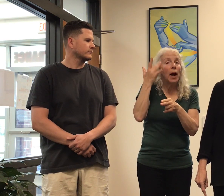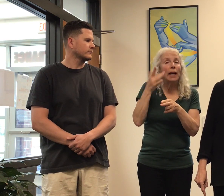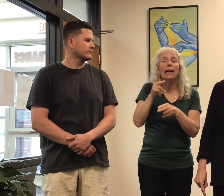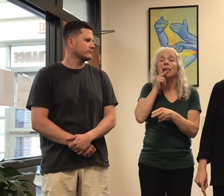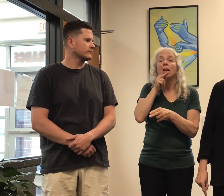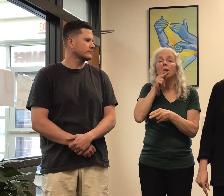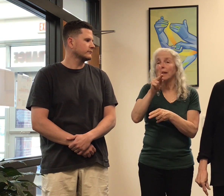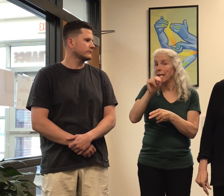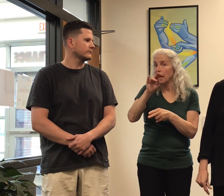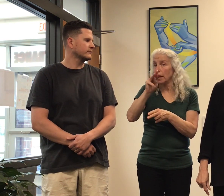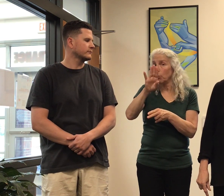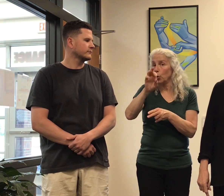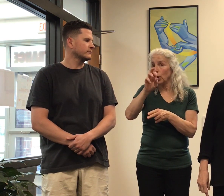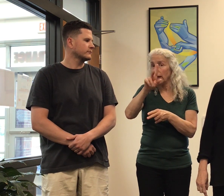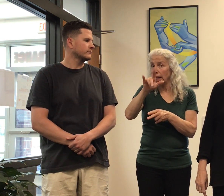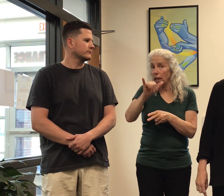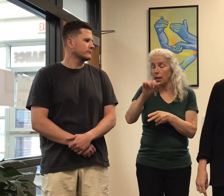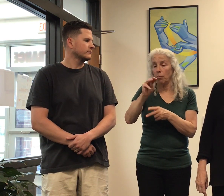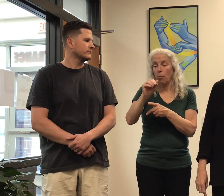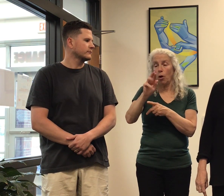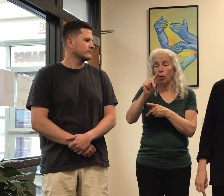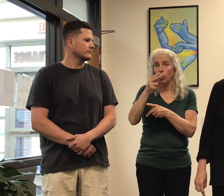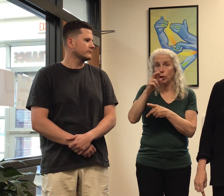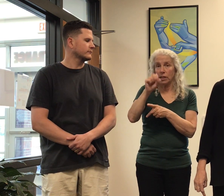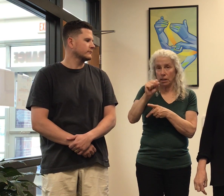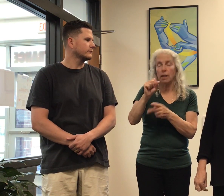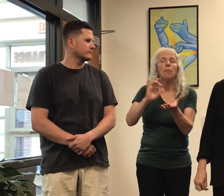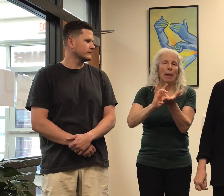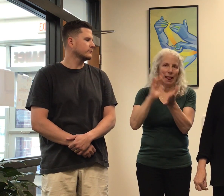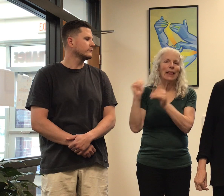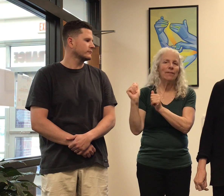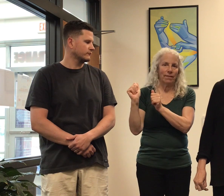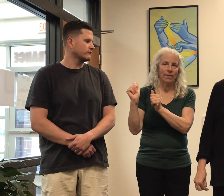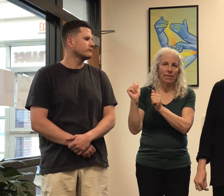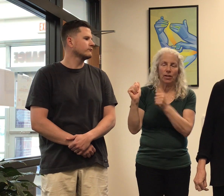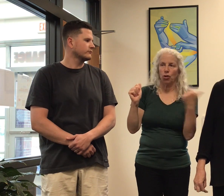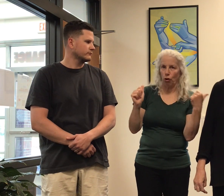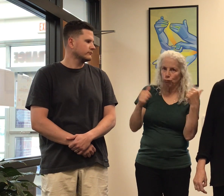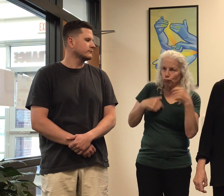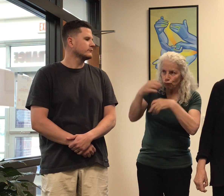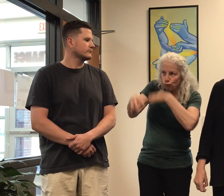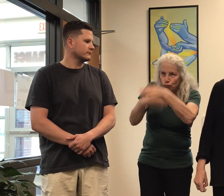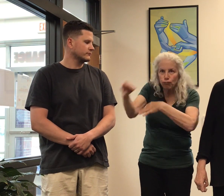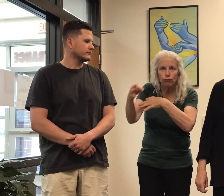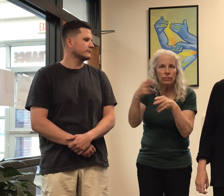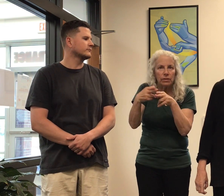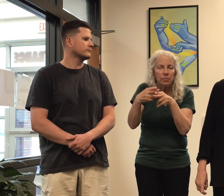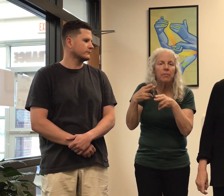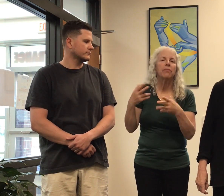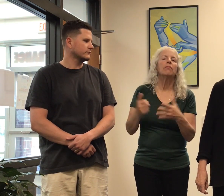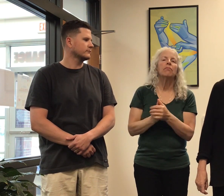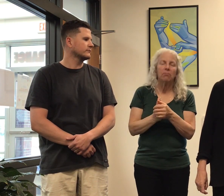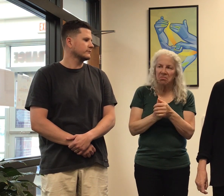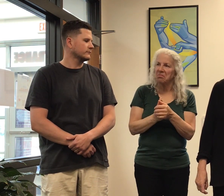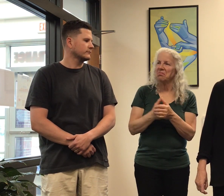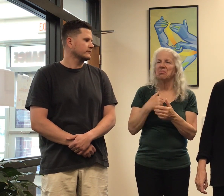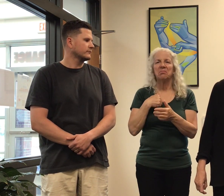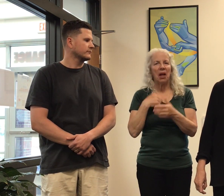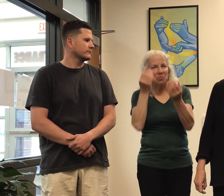is on a medical leave. So I just want everybody to know that and to say that I'm really looking forward to working with and serving